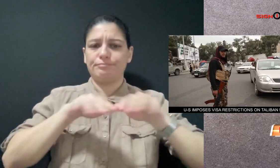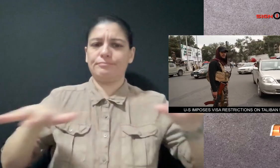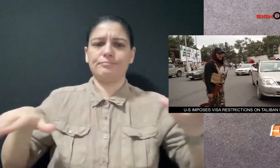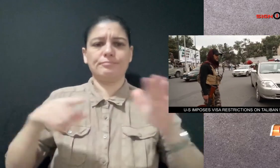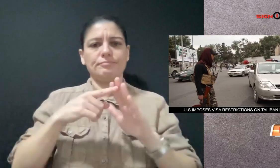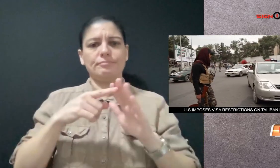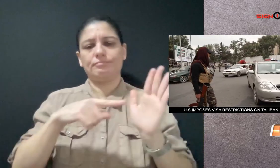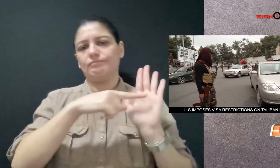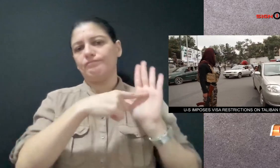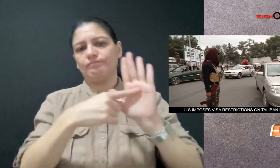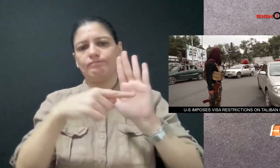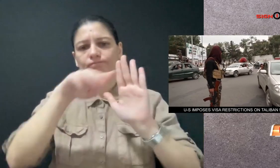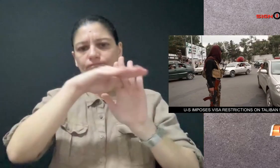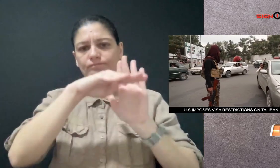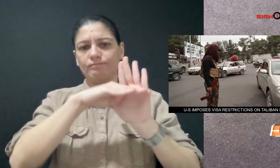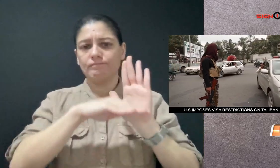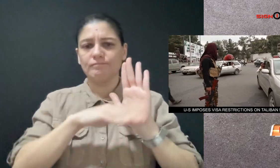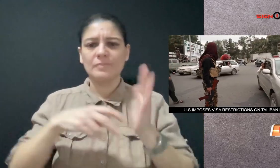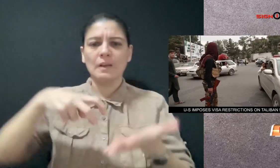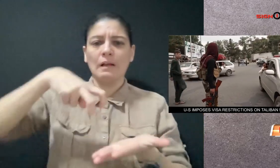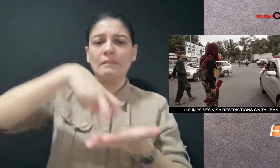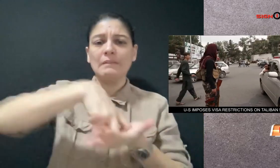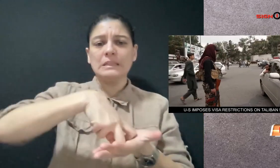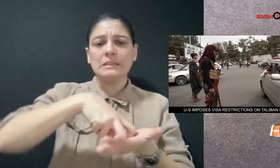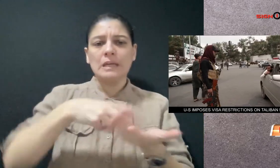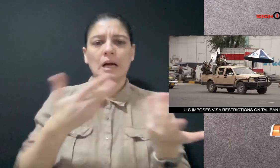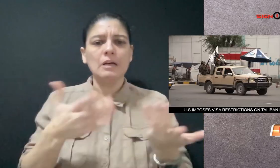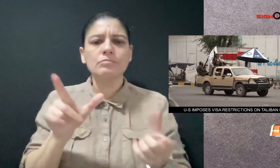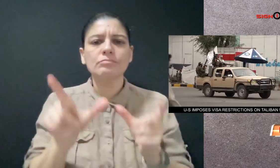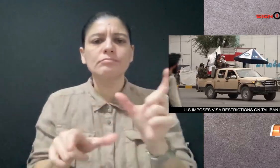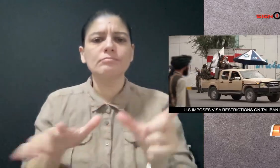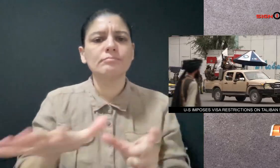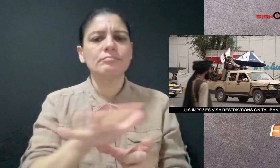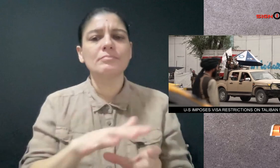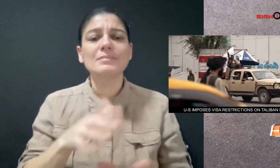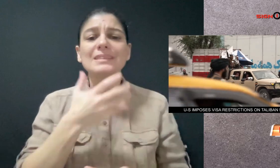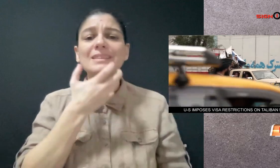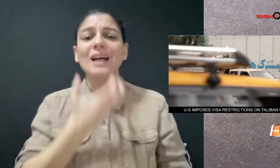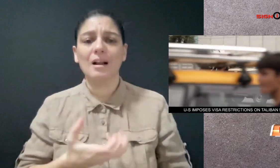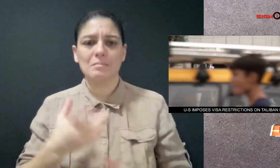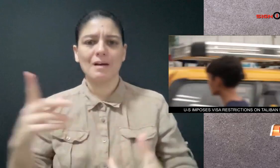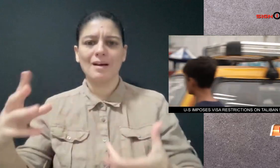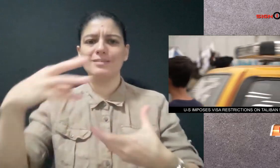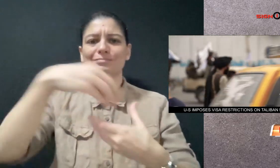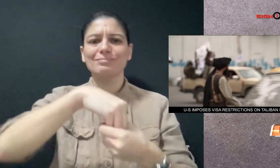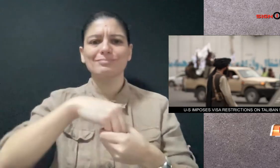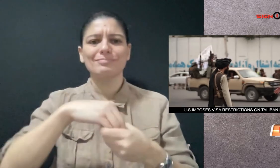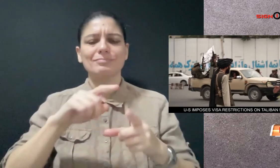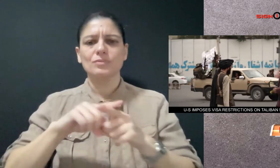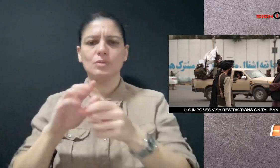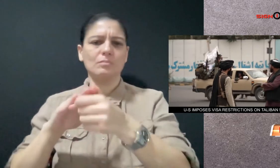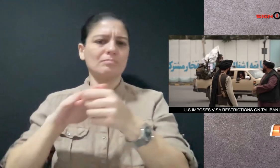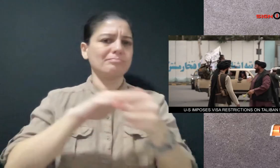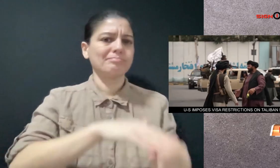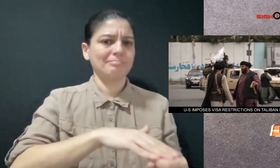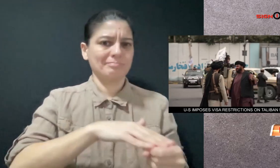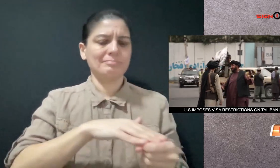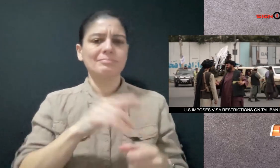It also disrupted transportation, health care, and public sectors. The United States is imposing